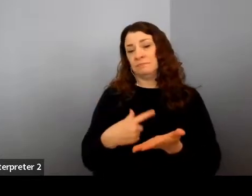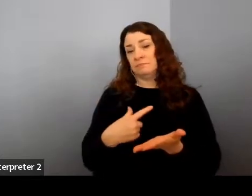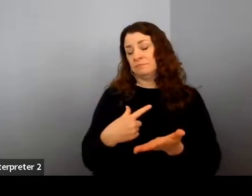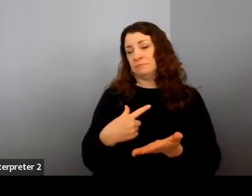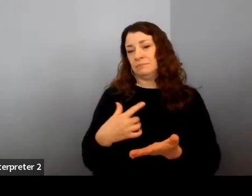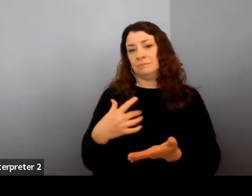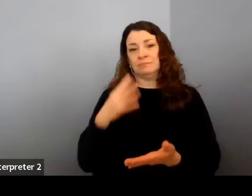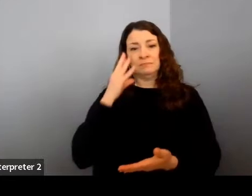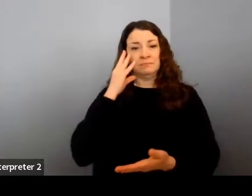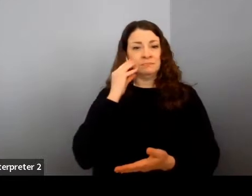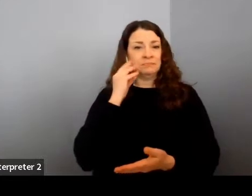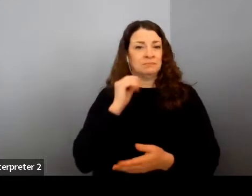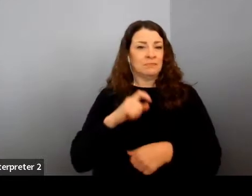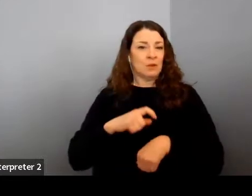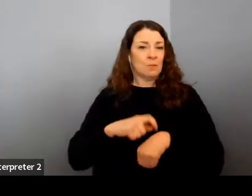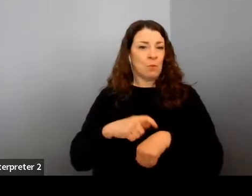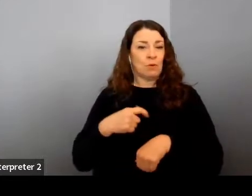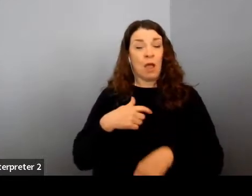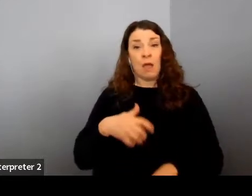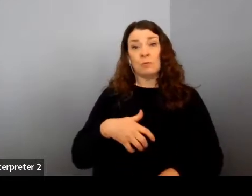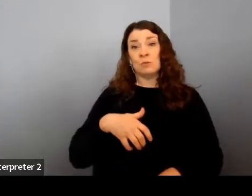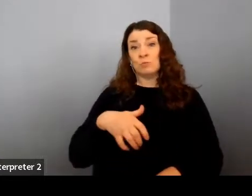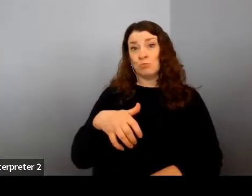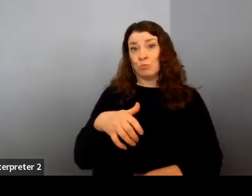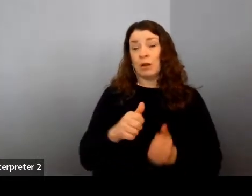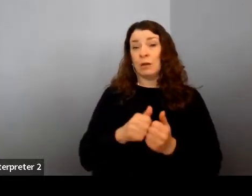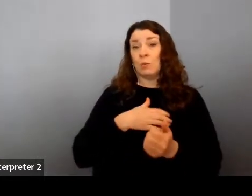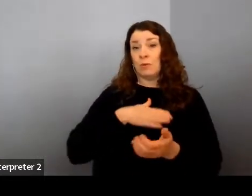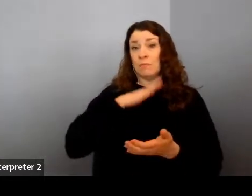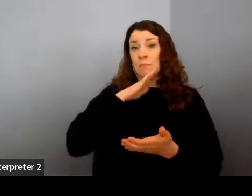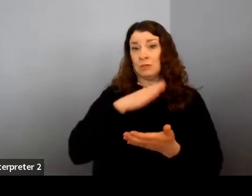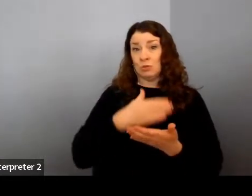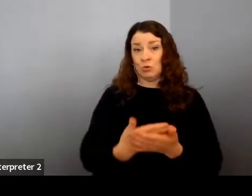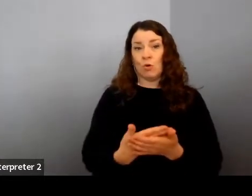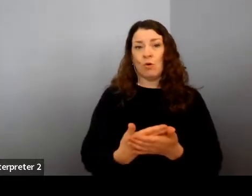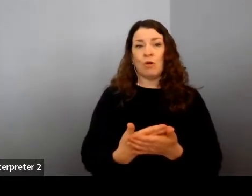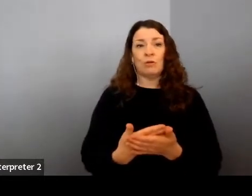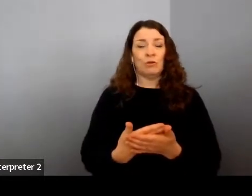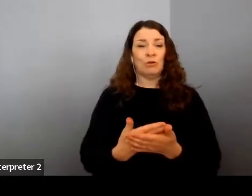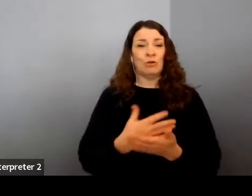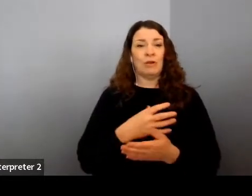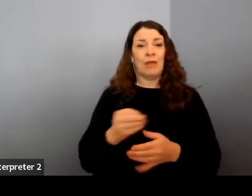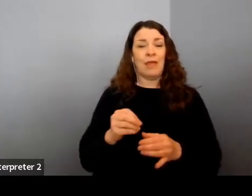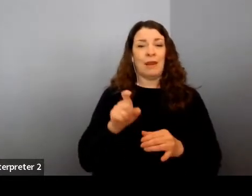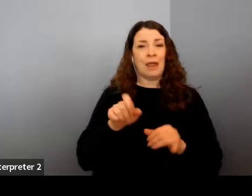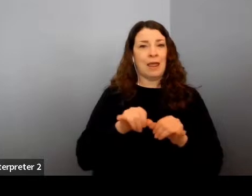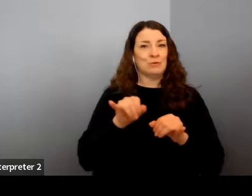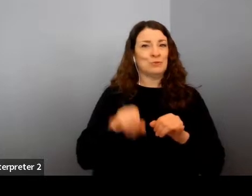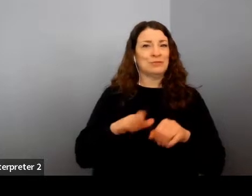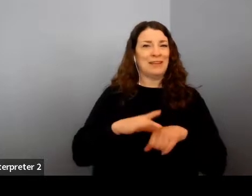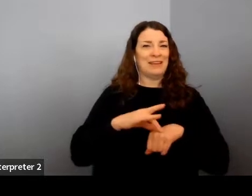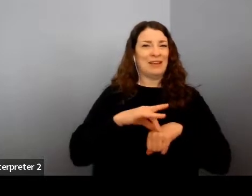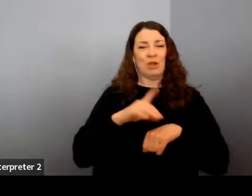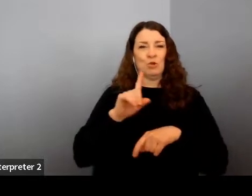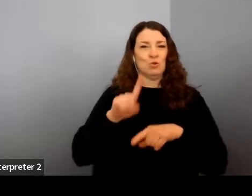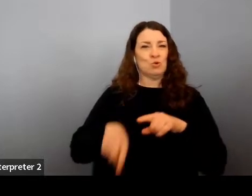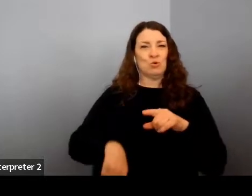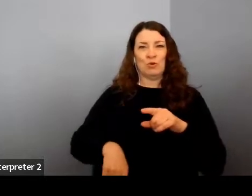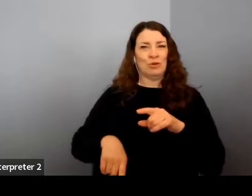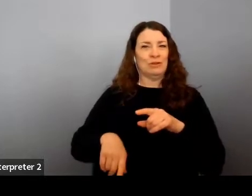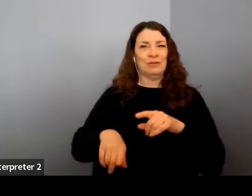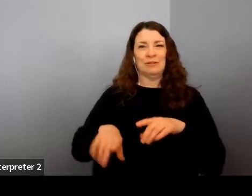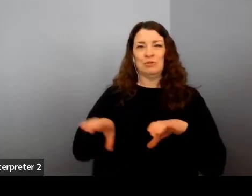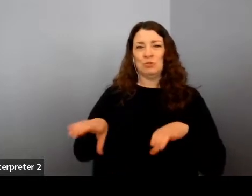know, I was pregnant with my daughter and effectively grounded, you know, from participating in any flight